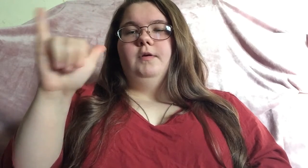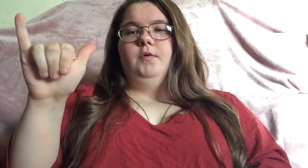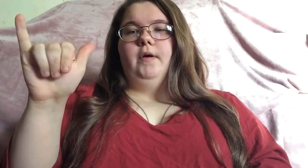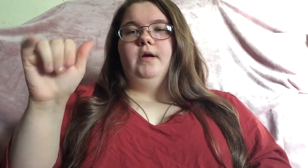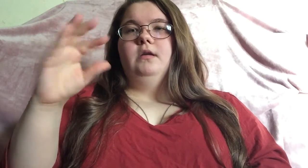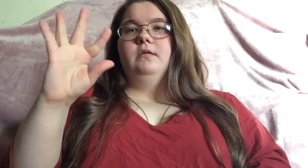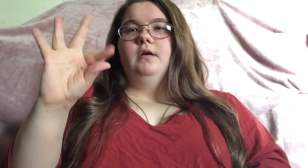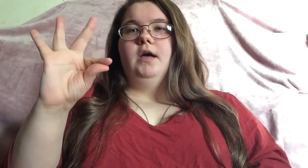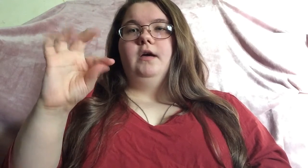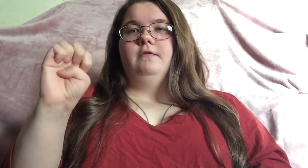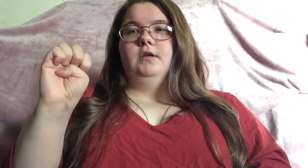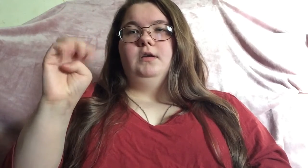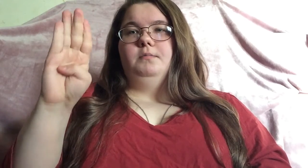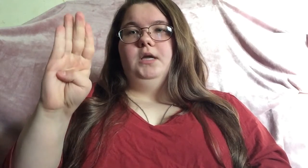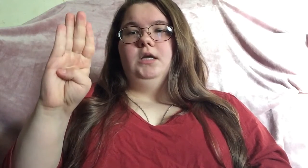february f-e-b